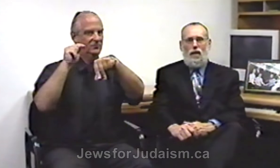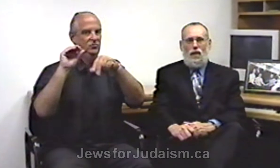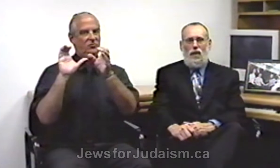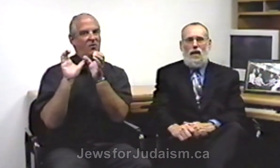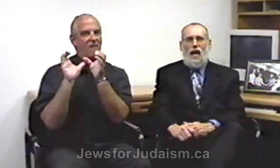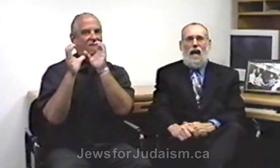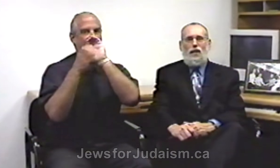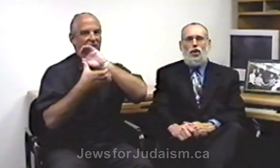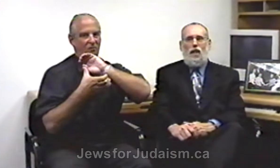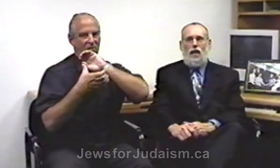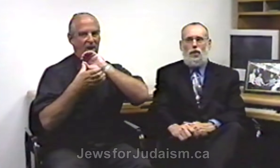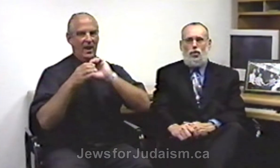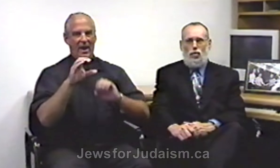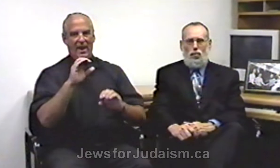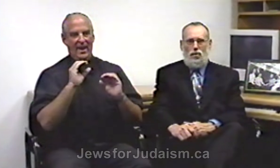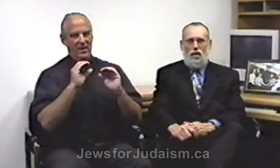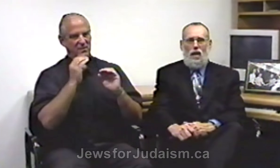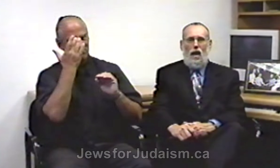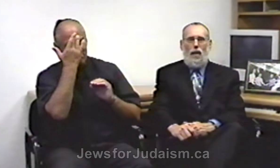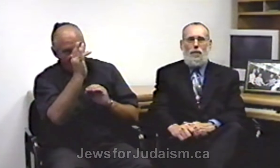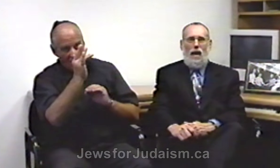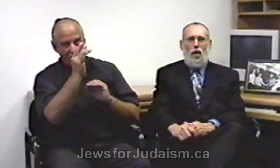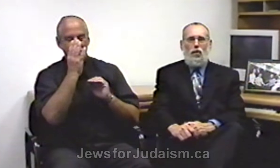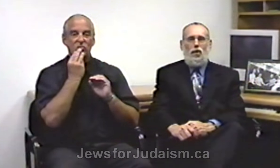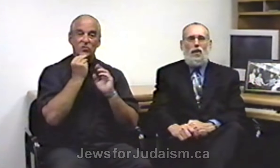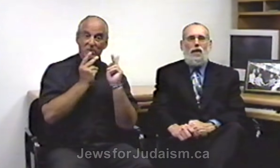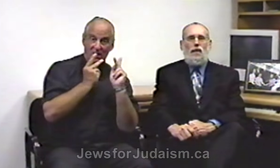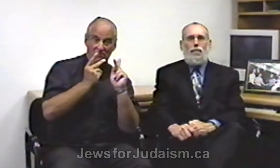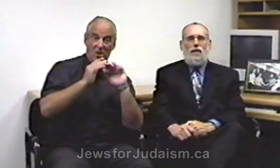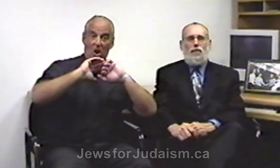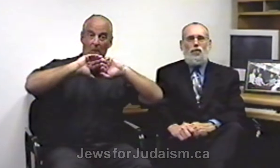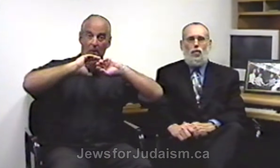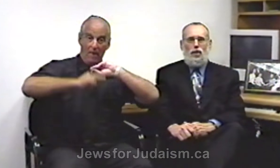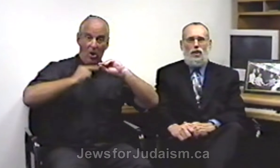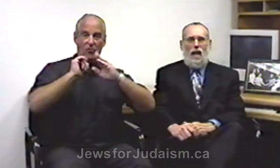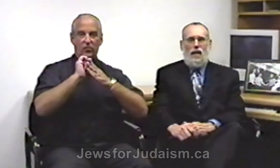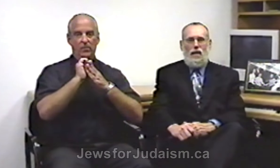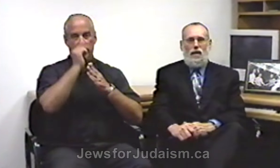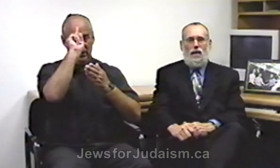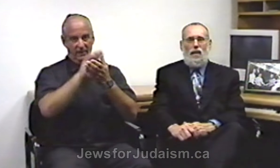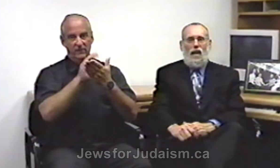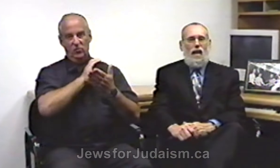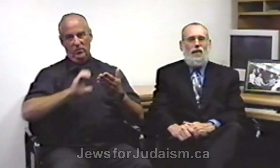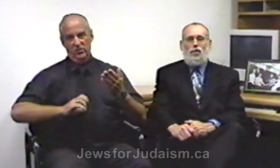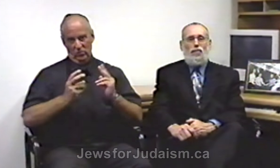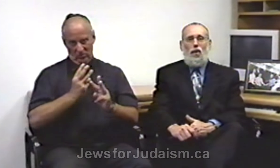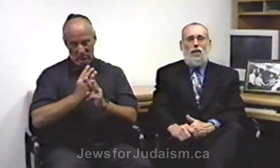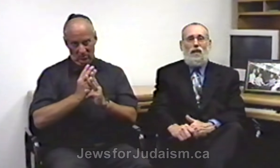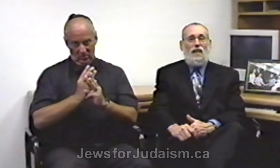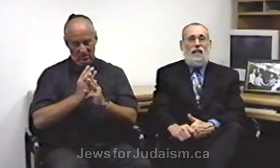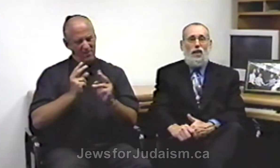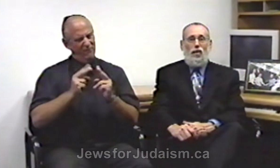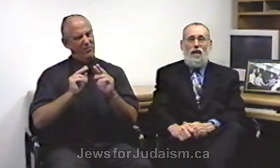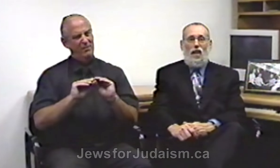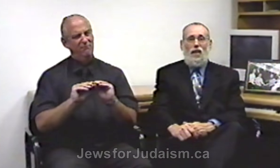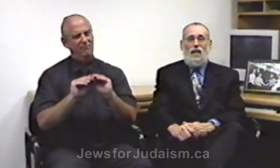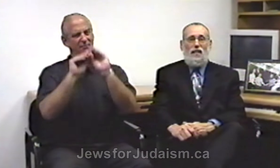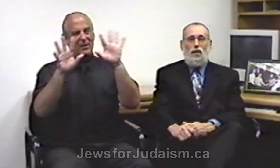educated Jews about the beliefs of Christianity. And there's a very clear and easy